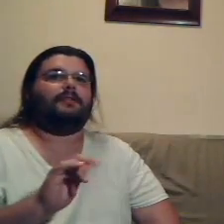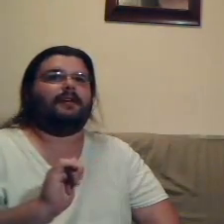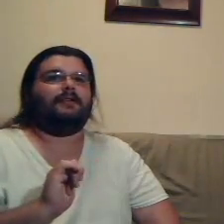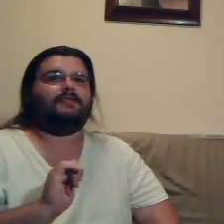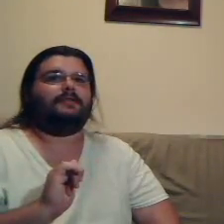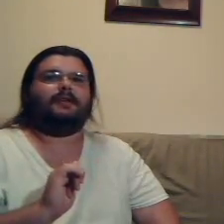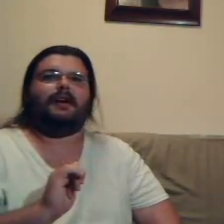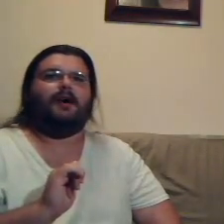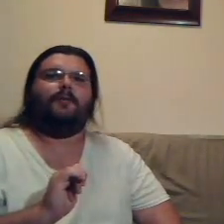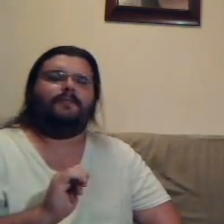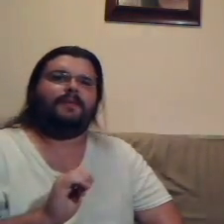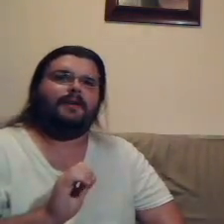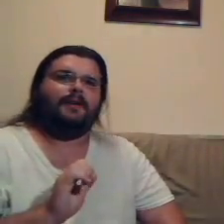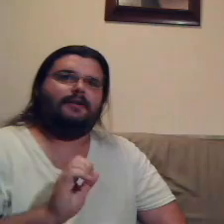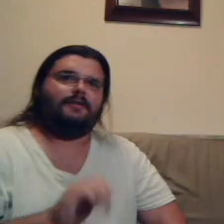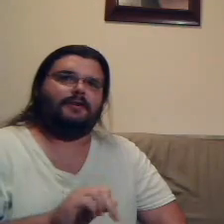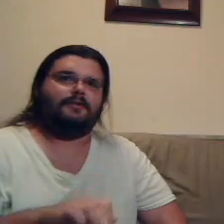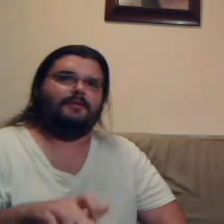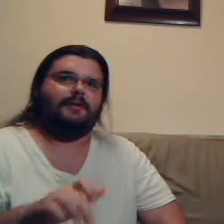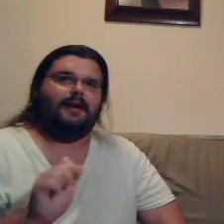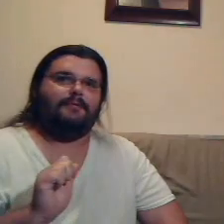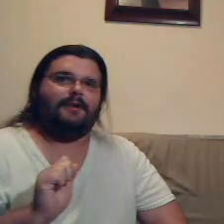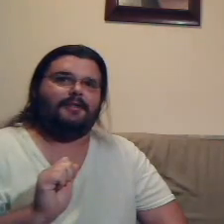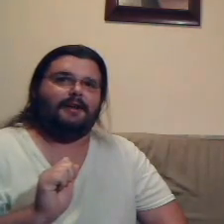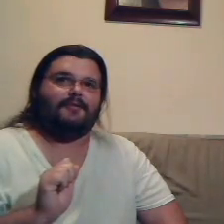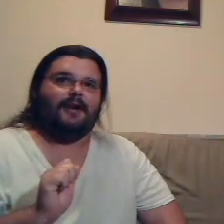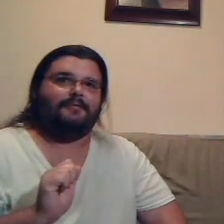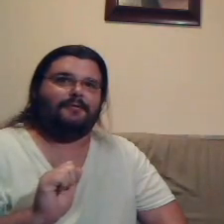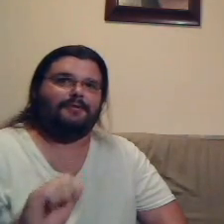anything else? No. You totaled $2.91. Thank you, Drive-Thru.